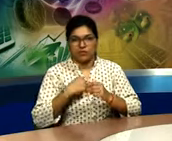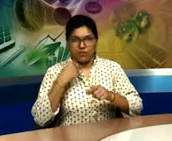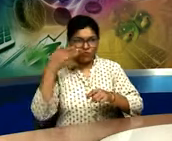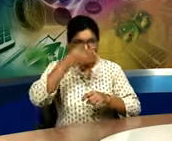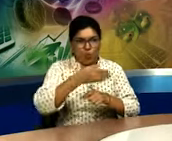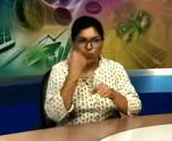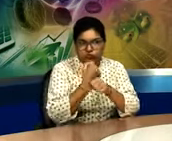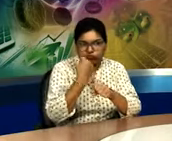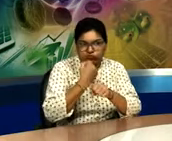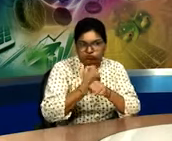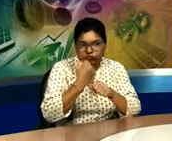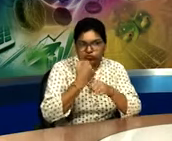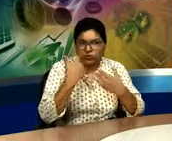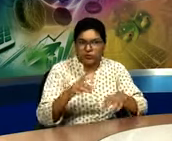Hand to mouth is an idiom.